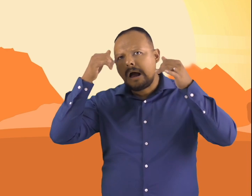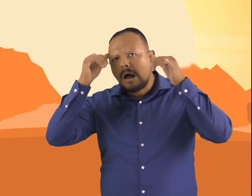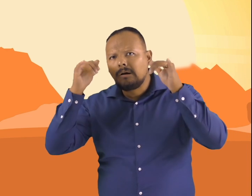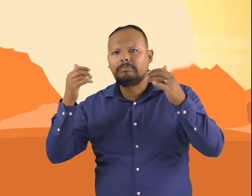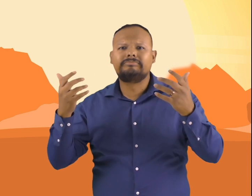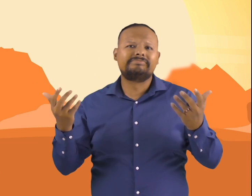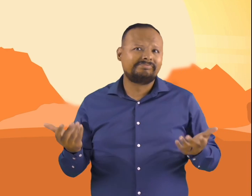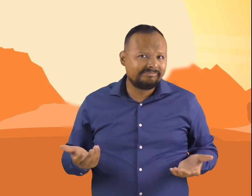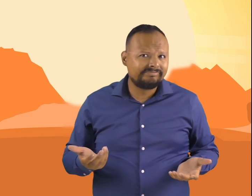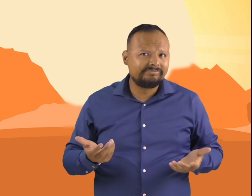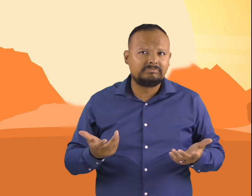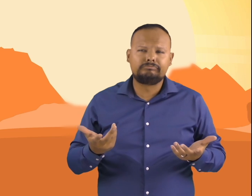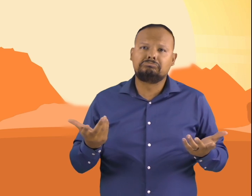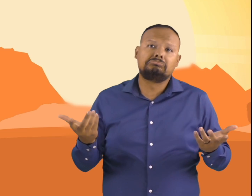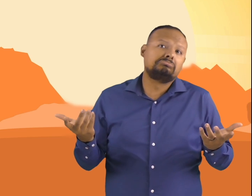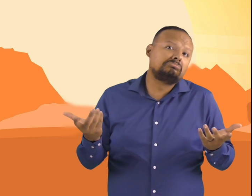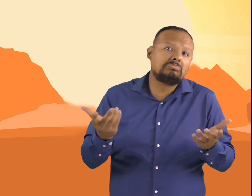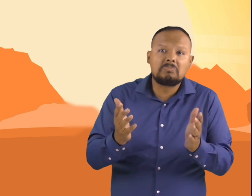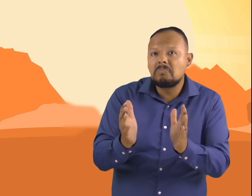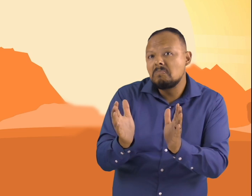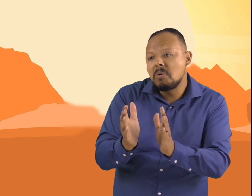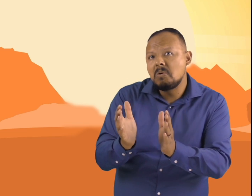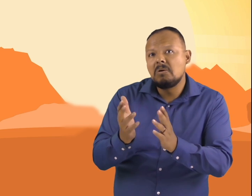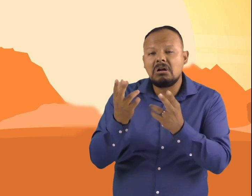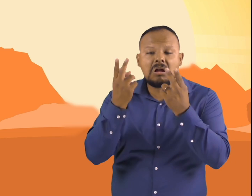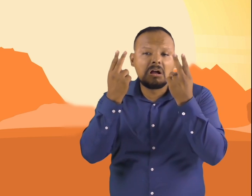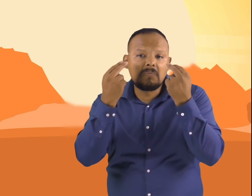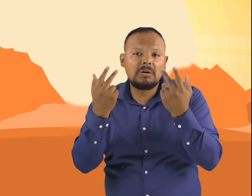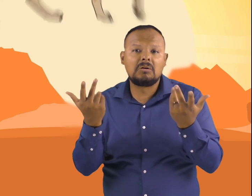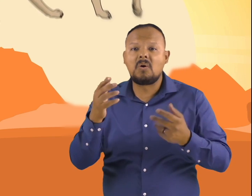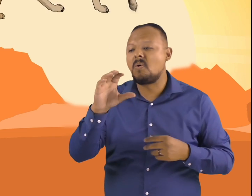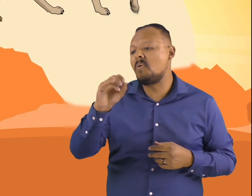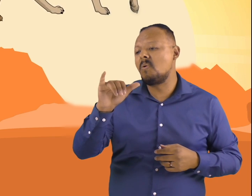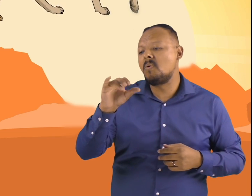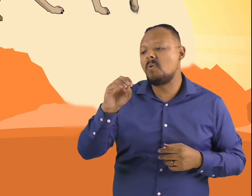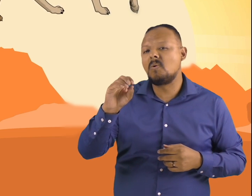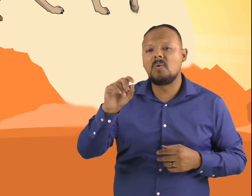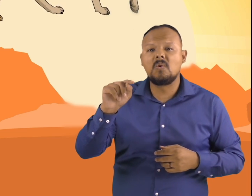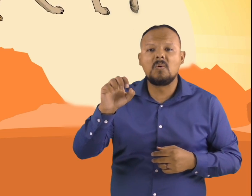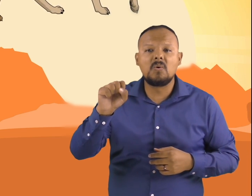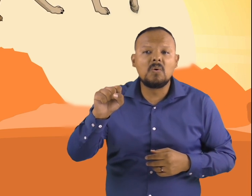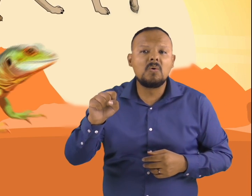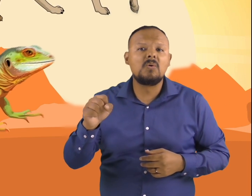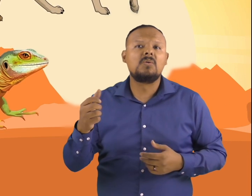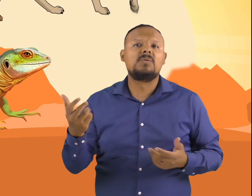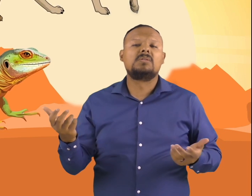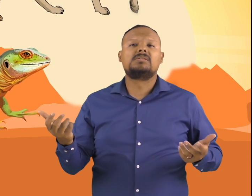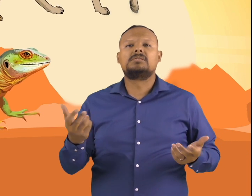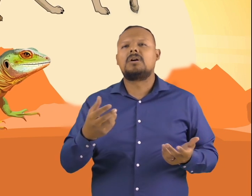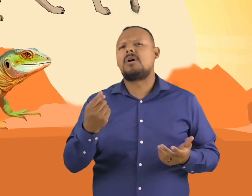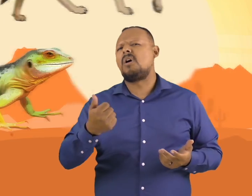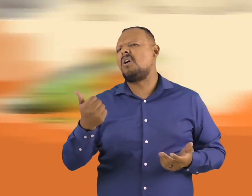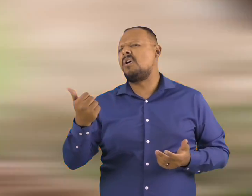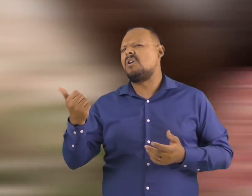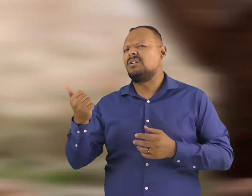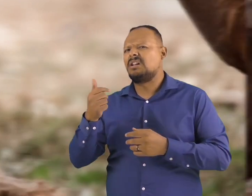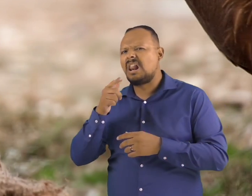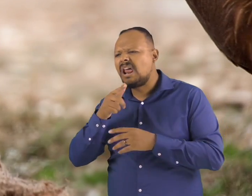also eat the bodies of smaller animals like rabbits, coyotes, and even reptiles. You might